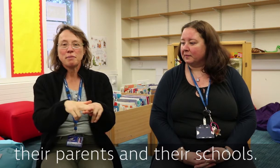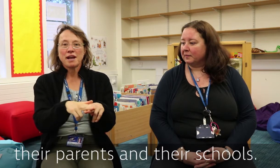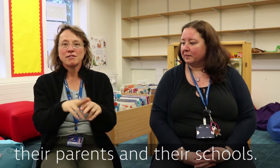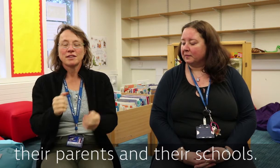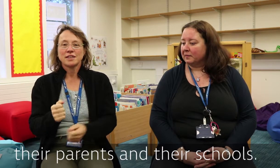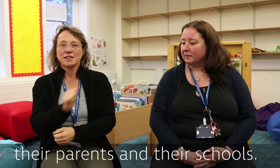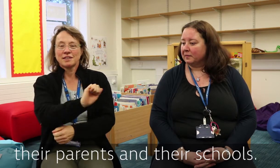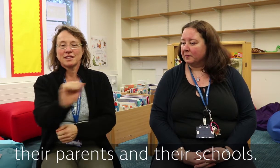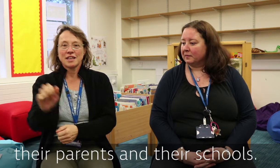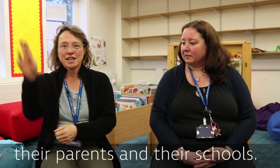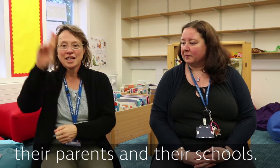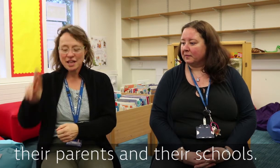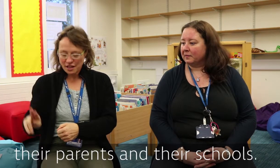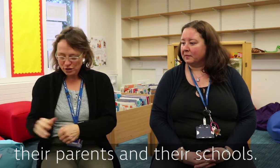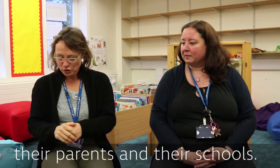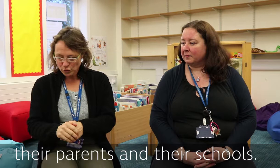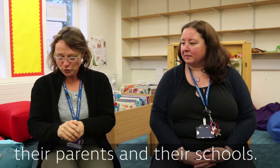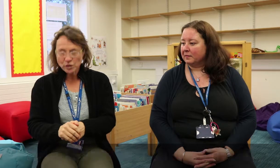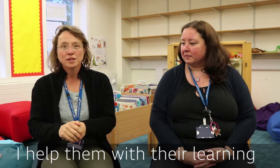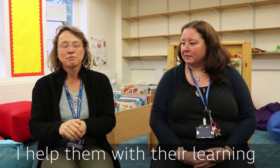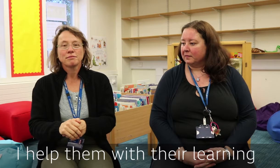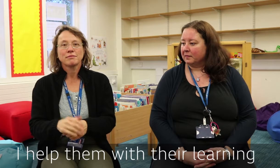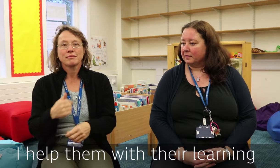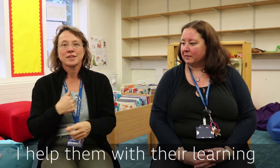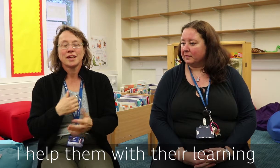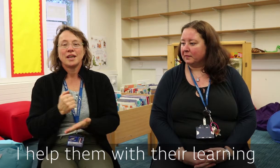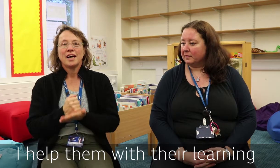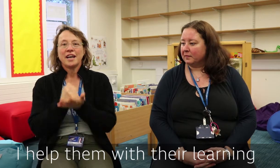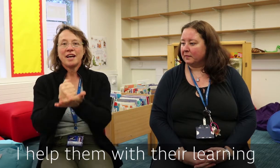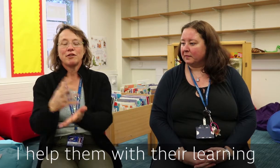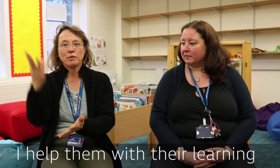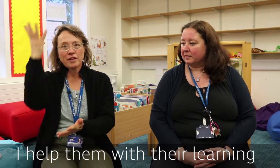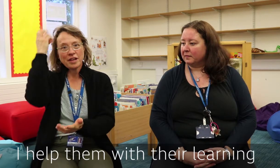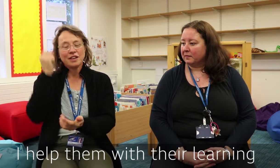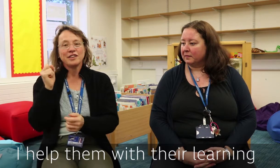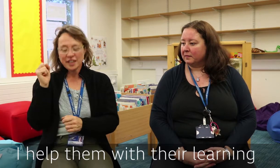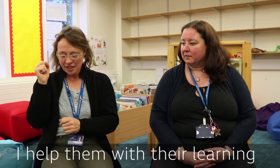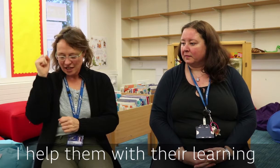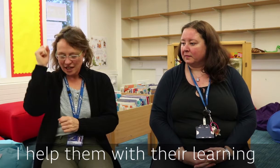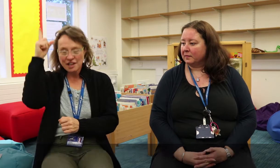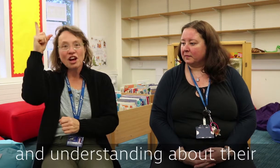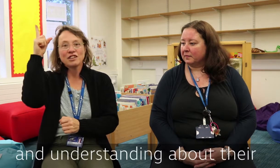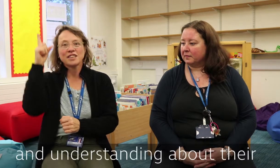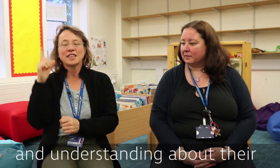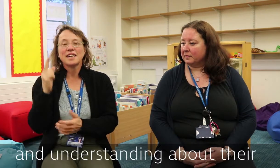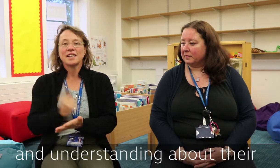parents and their schools. I help them with their learning and understanding